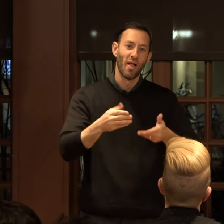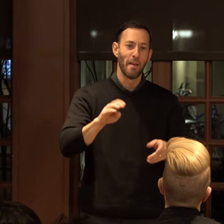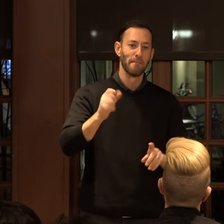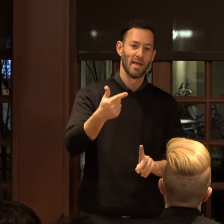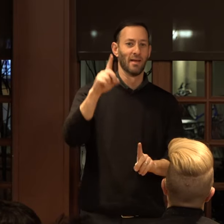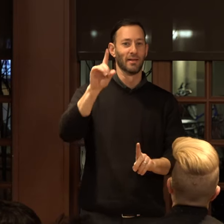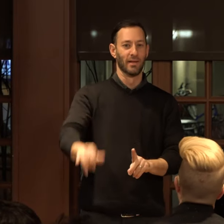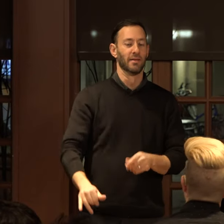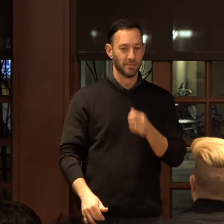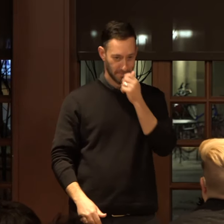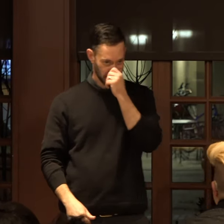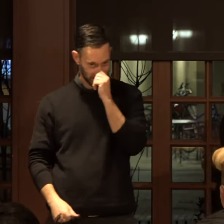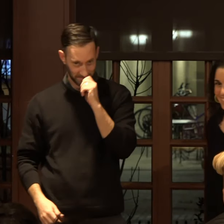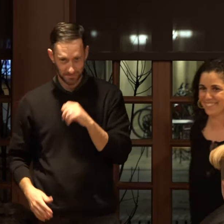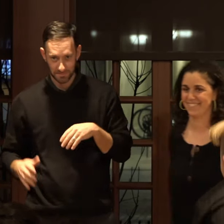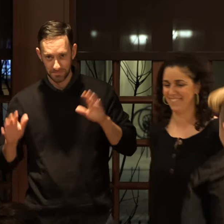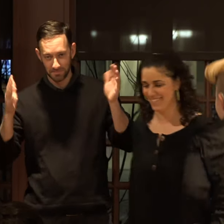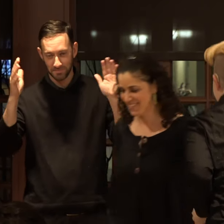Meg Day.